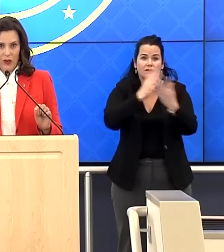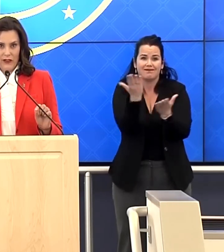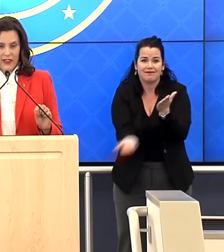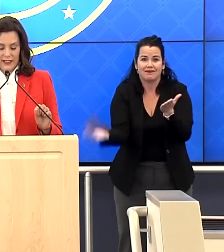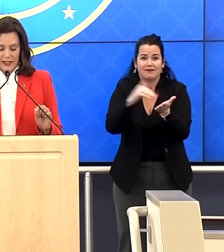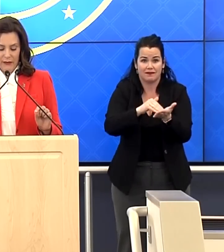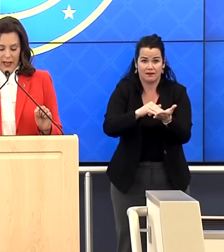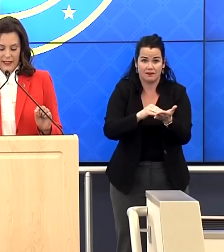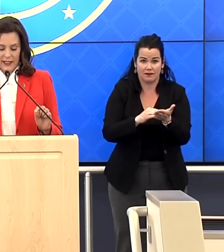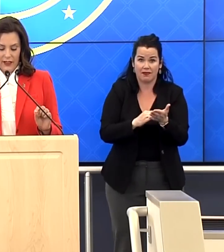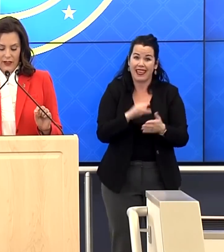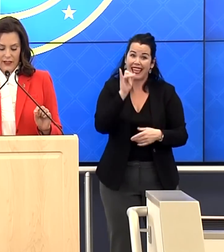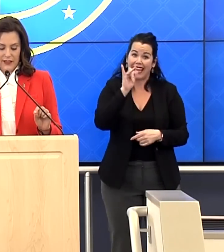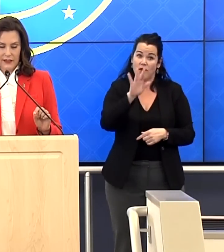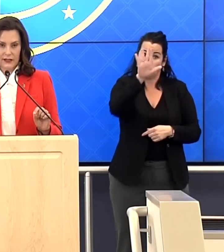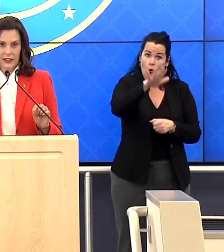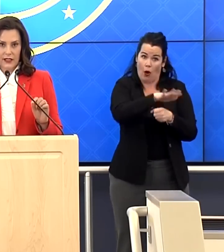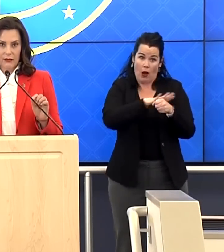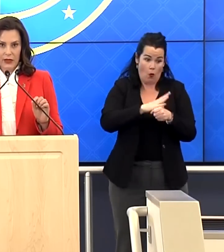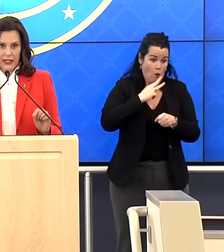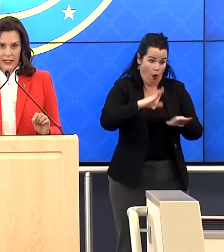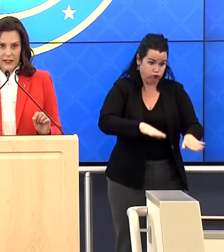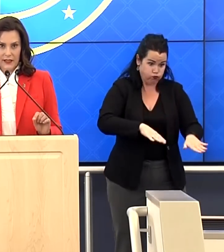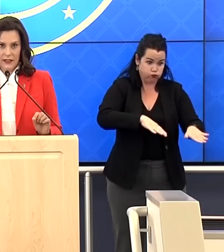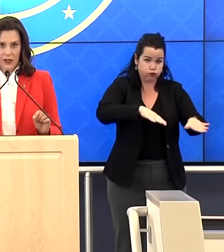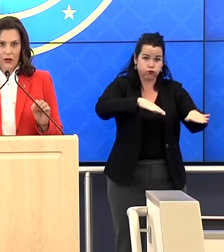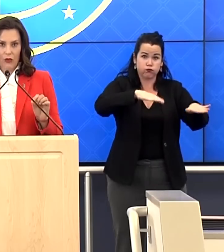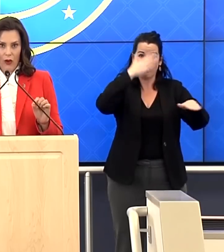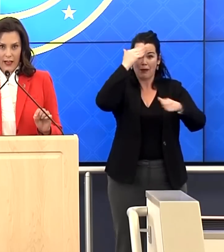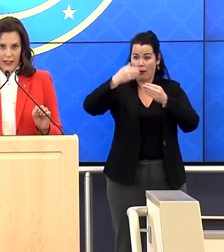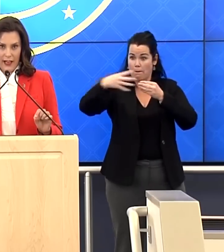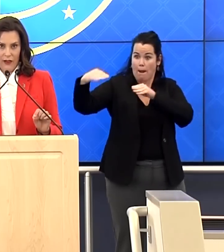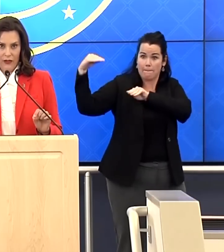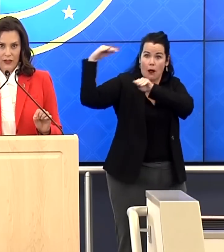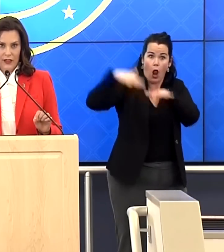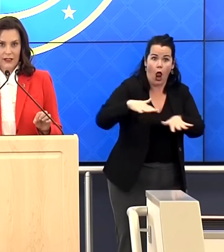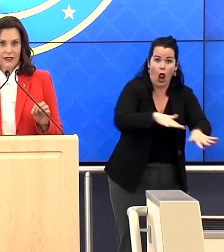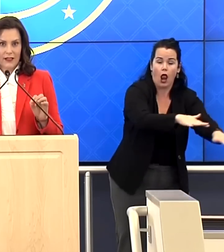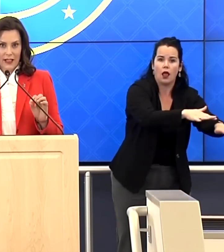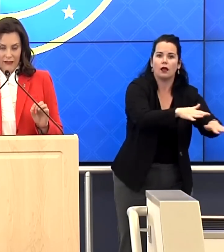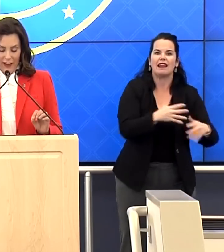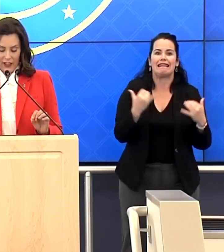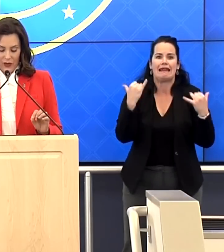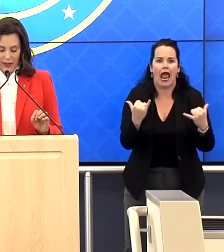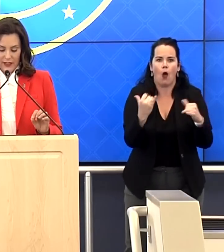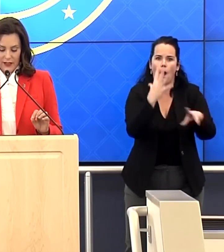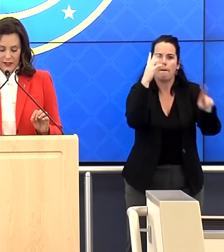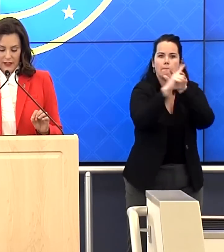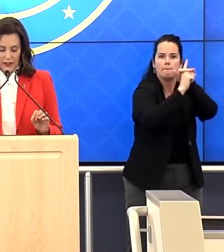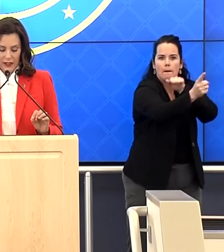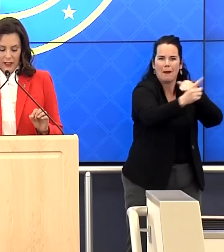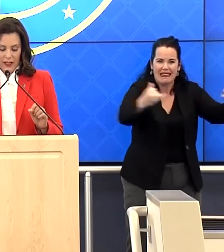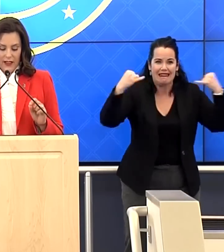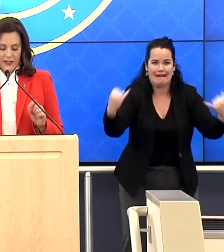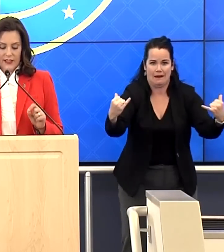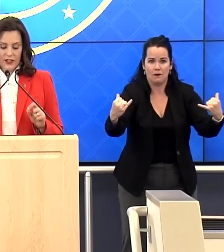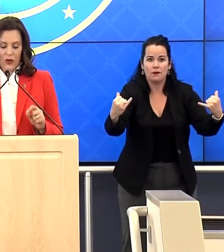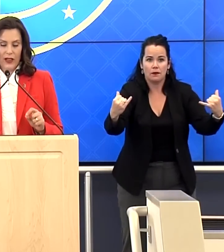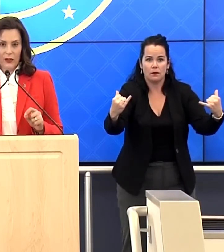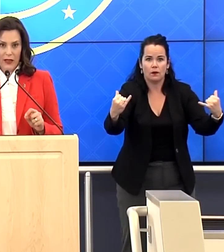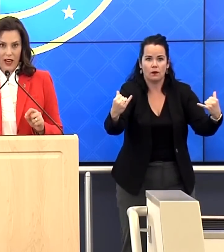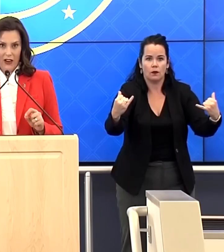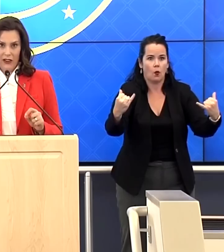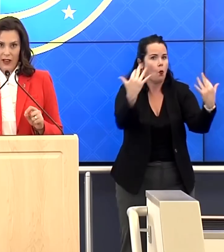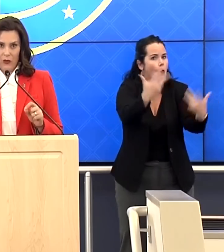you are in one of these impacted areas, please, right now, evacuate. This